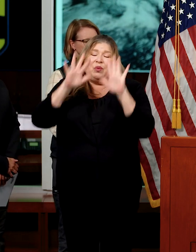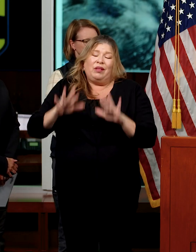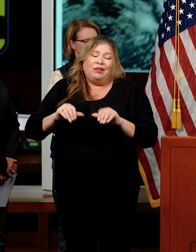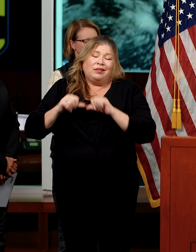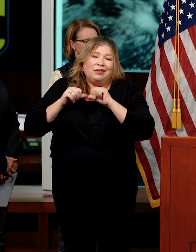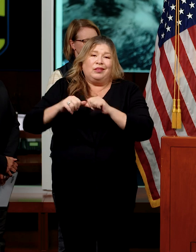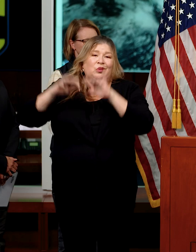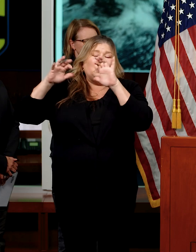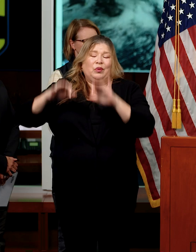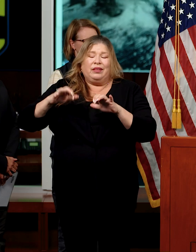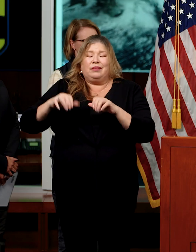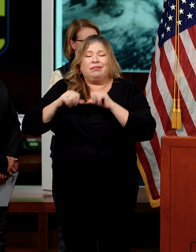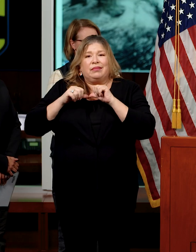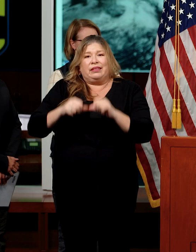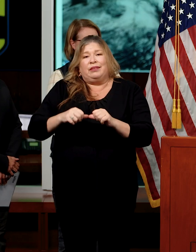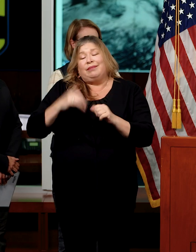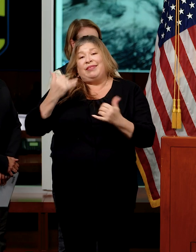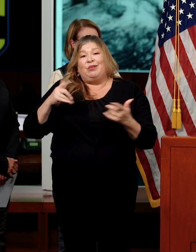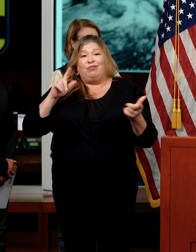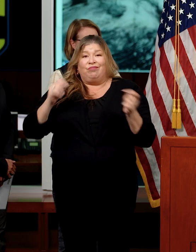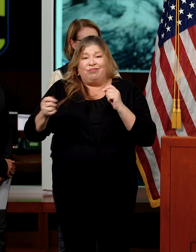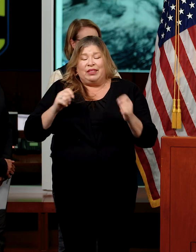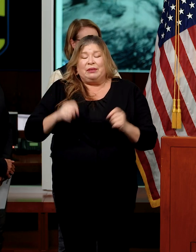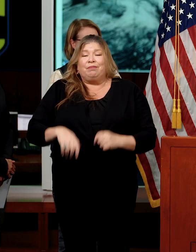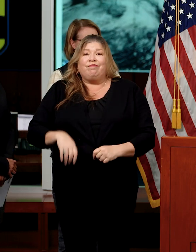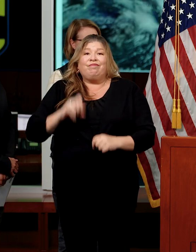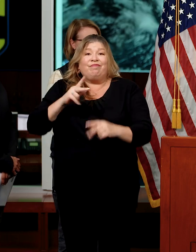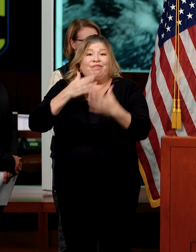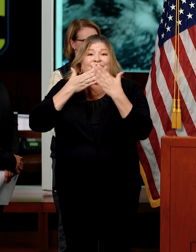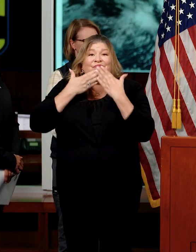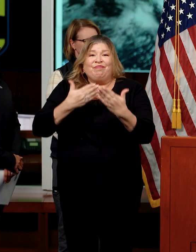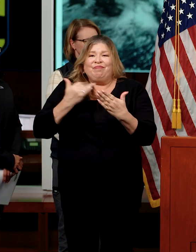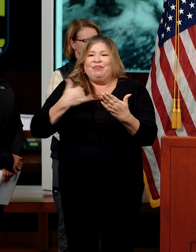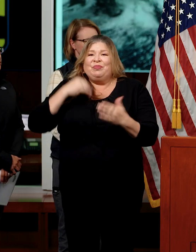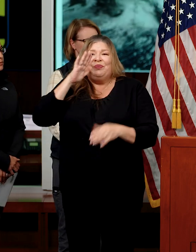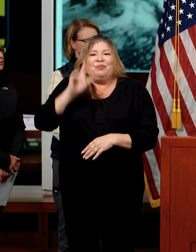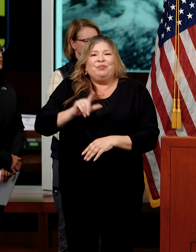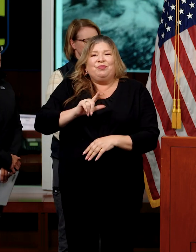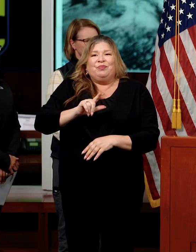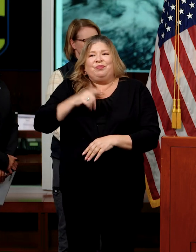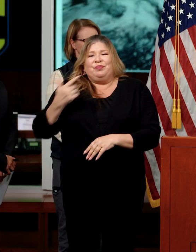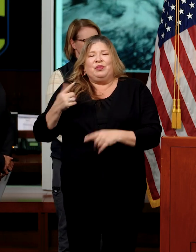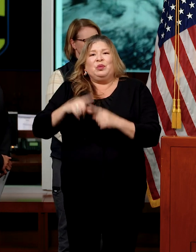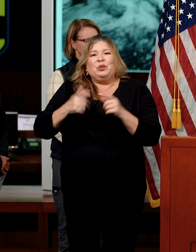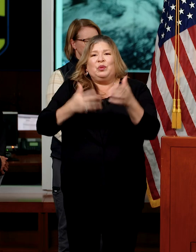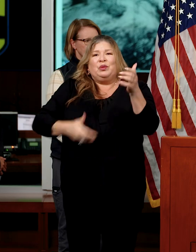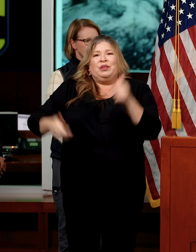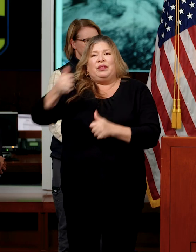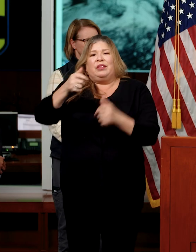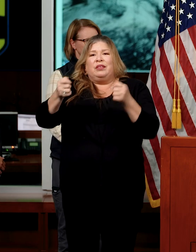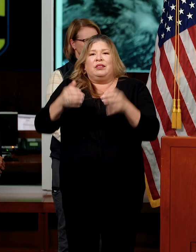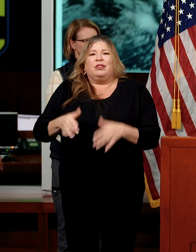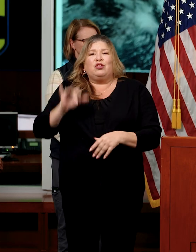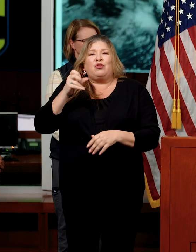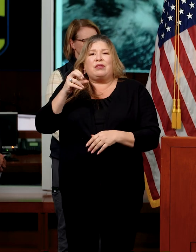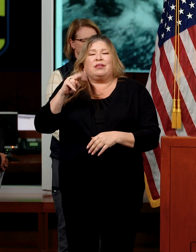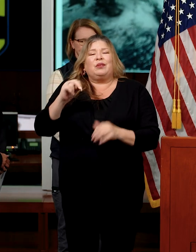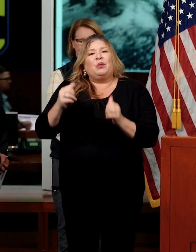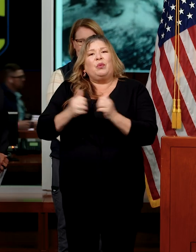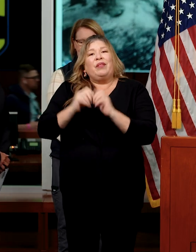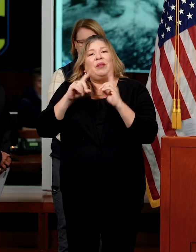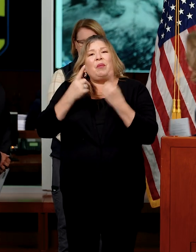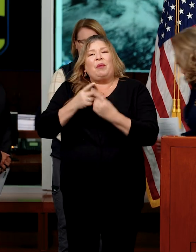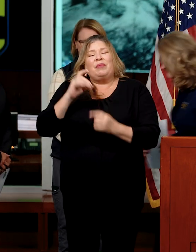conditions remain very dynamic. So thank you, and I am handing this over to Director Johnson, Department of Social Services.